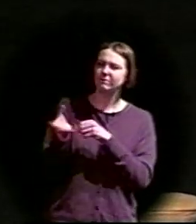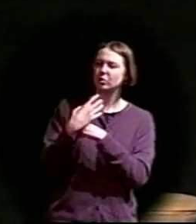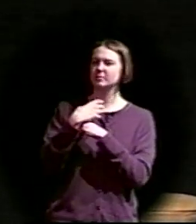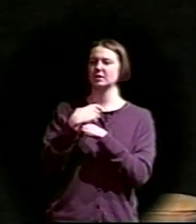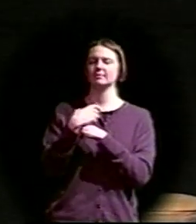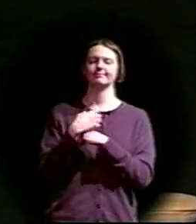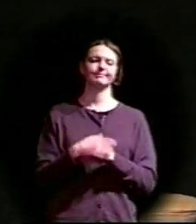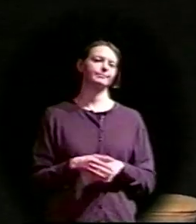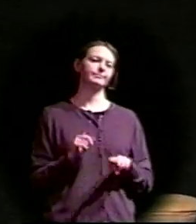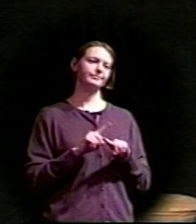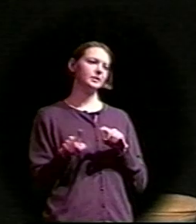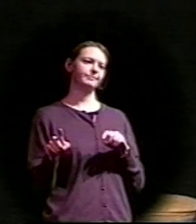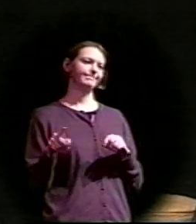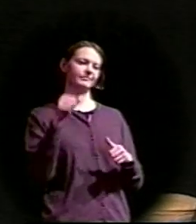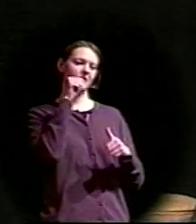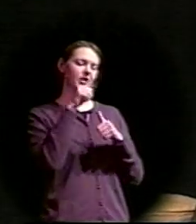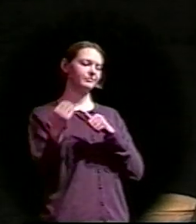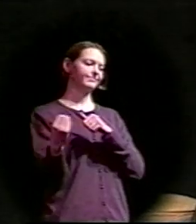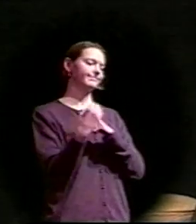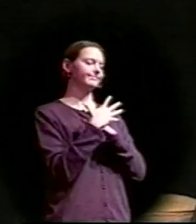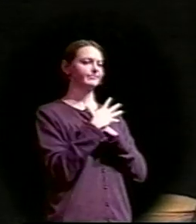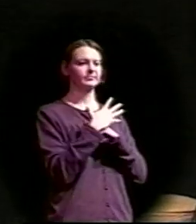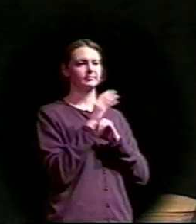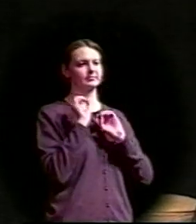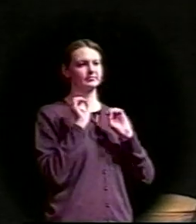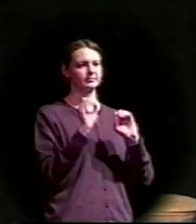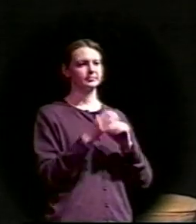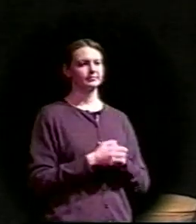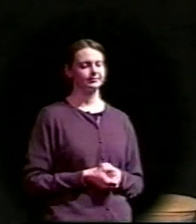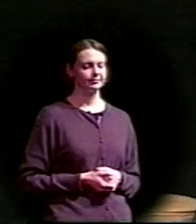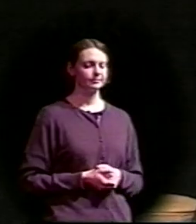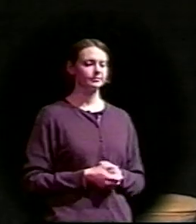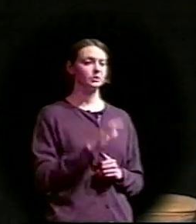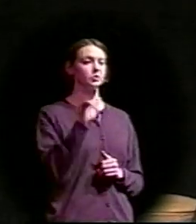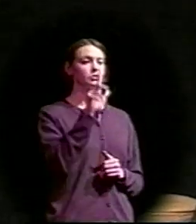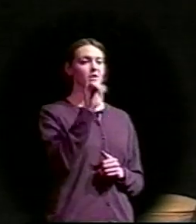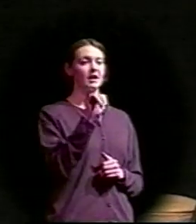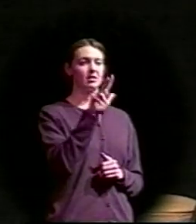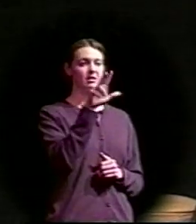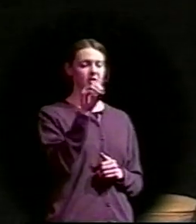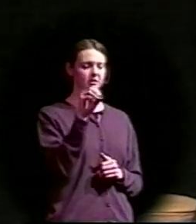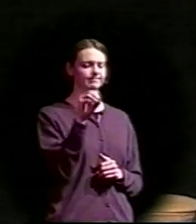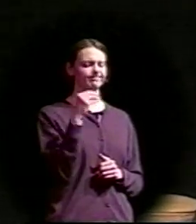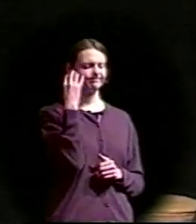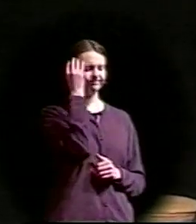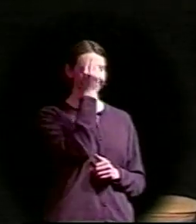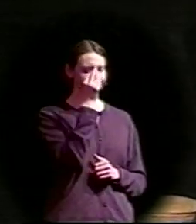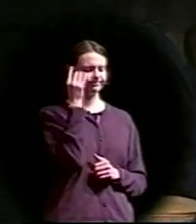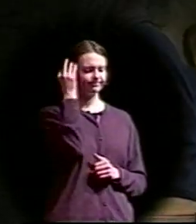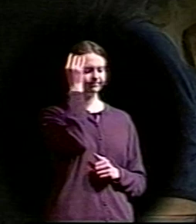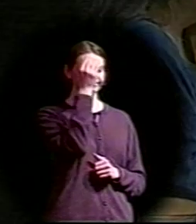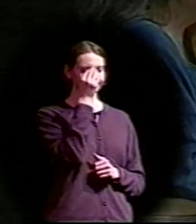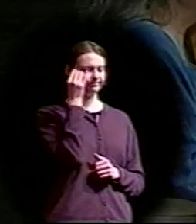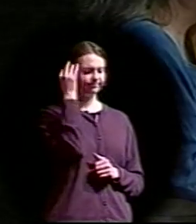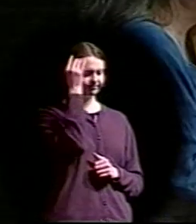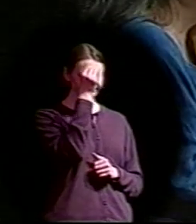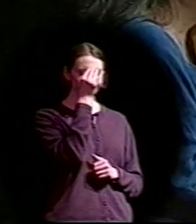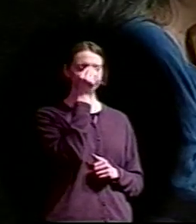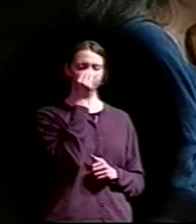Winans. July 30, though, after much thought, he said, I have sent word that under protest I would accept promotion